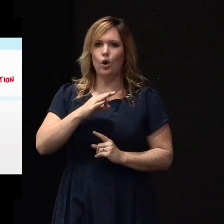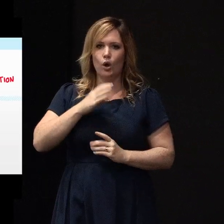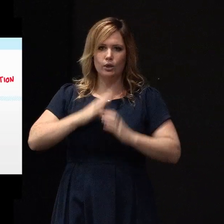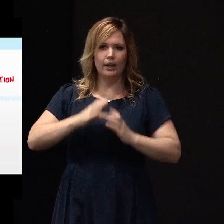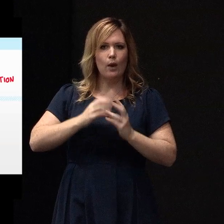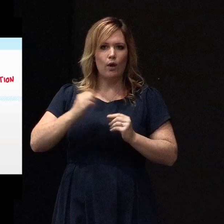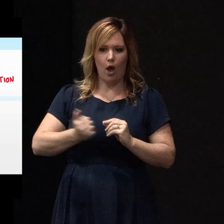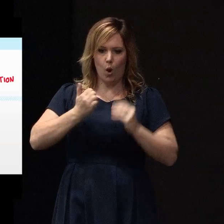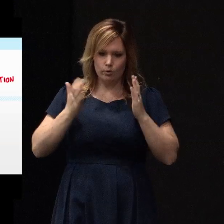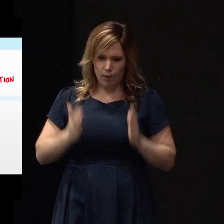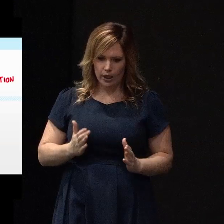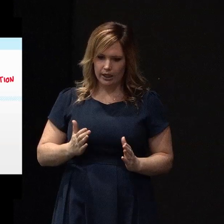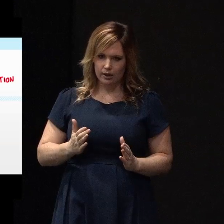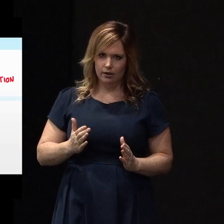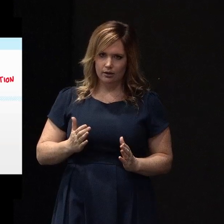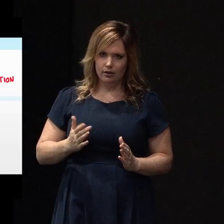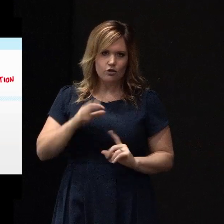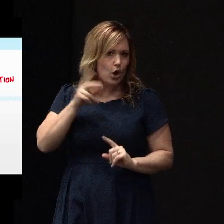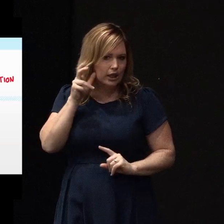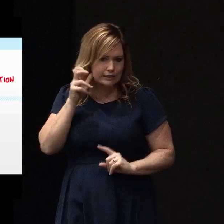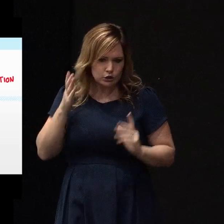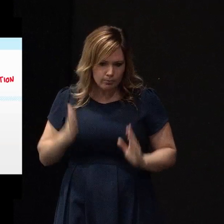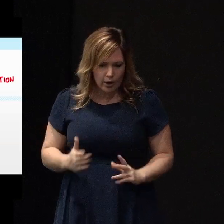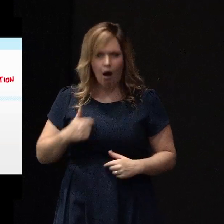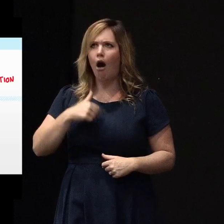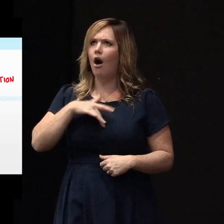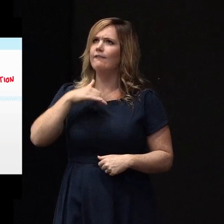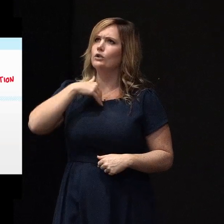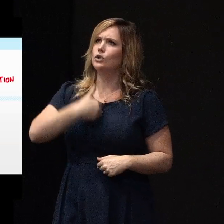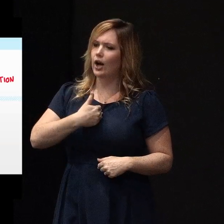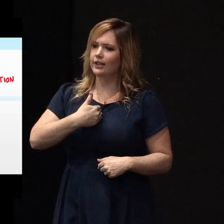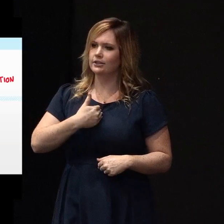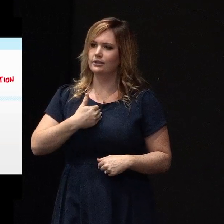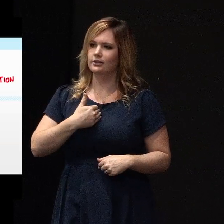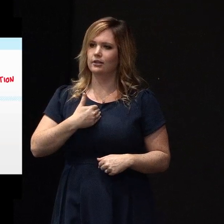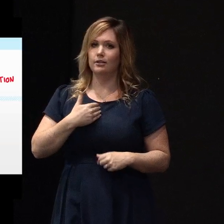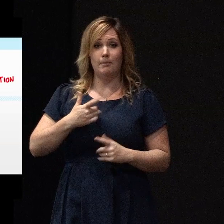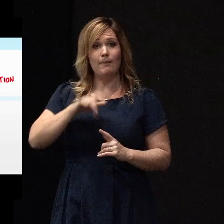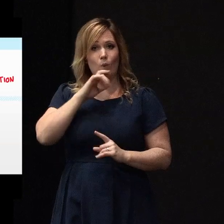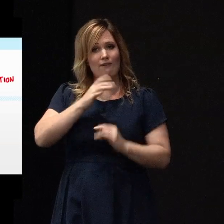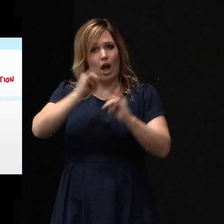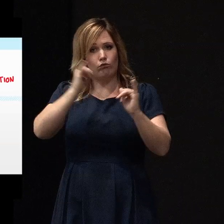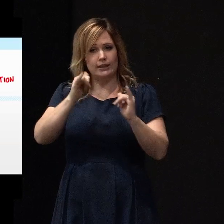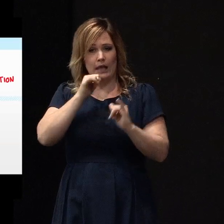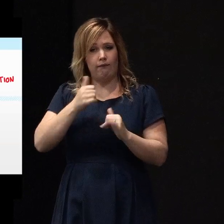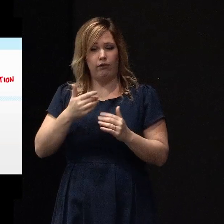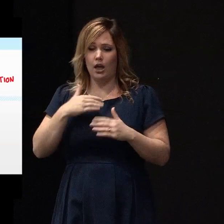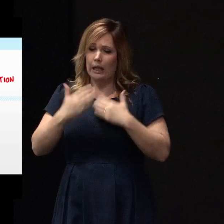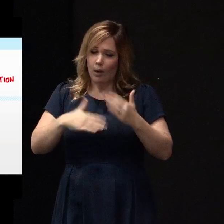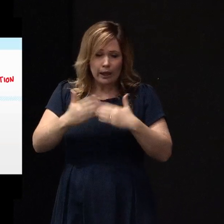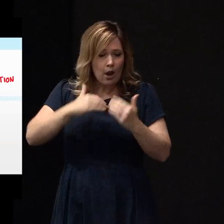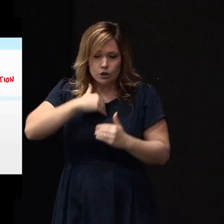But we won't get through without losing the energy and maybe having a crisis. If we get too run down,